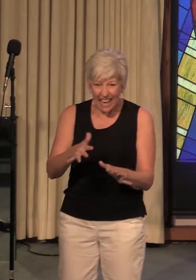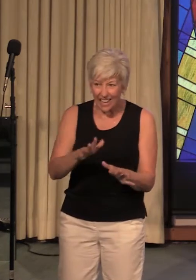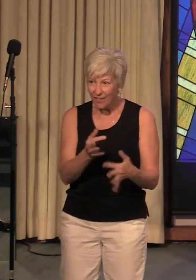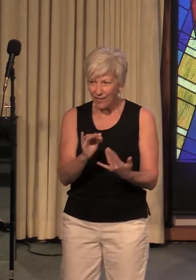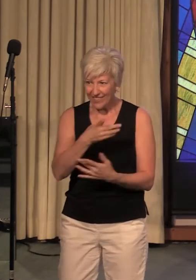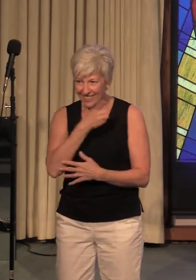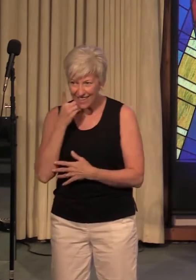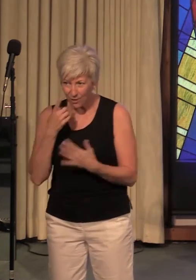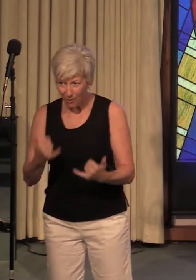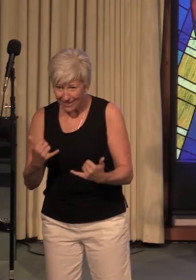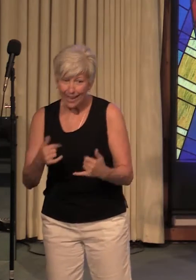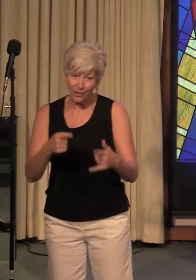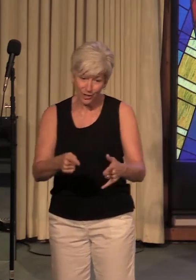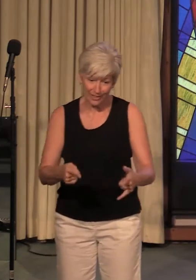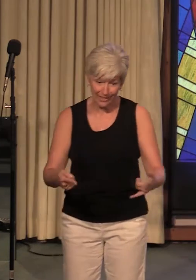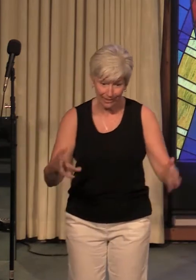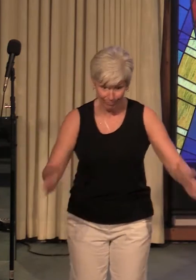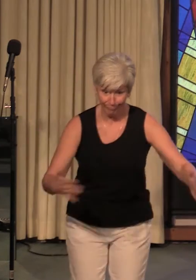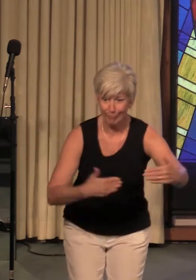right now. Actually, she's in a crate.